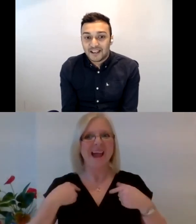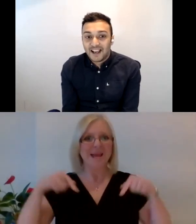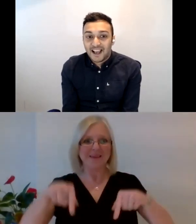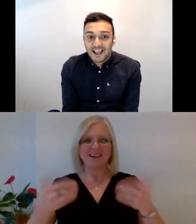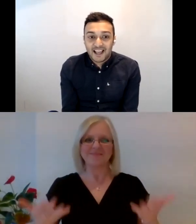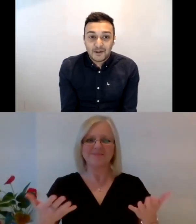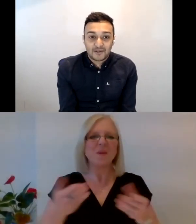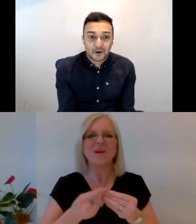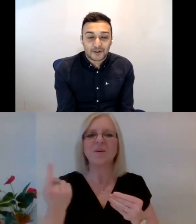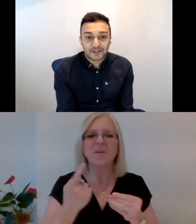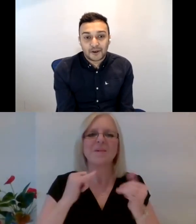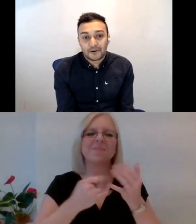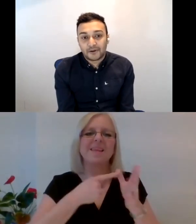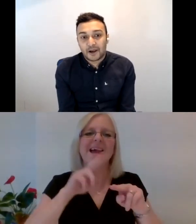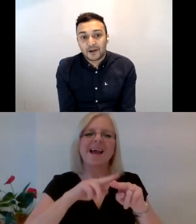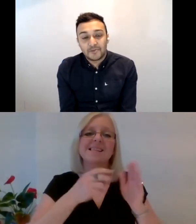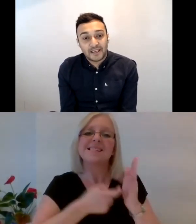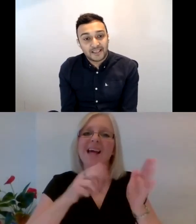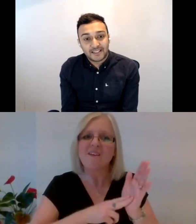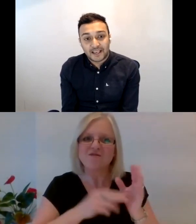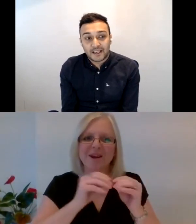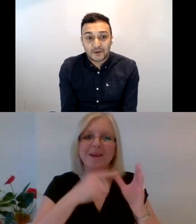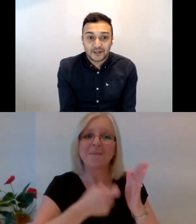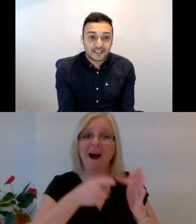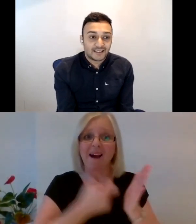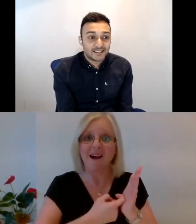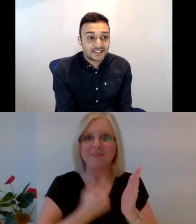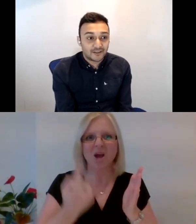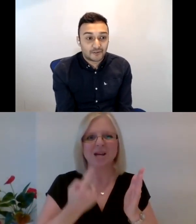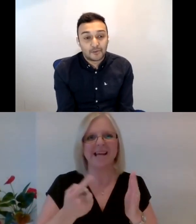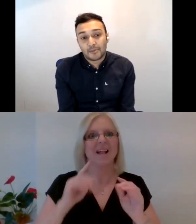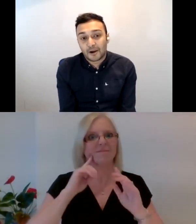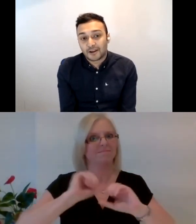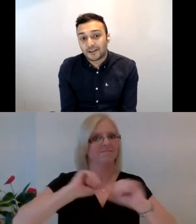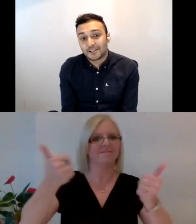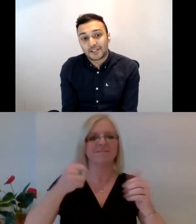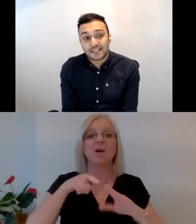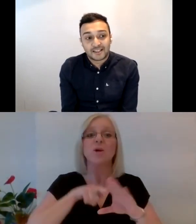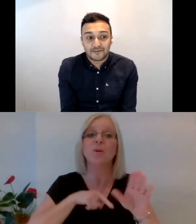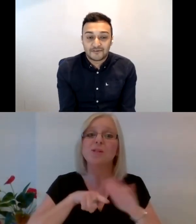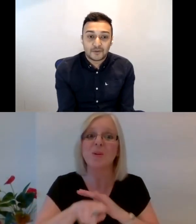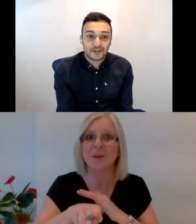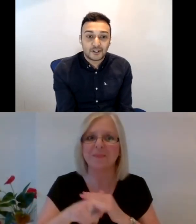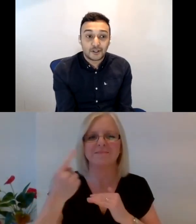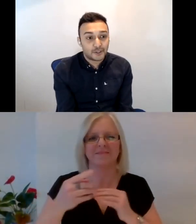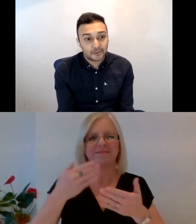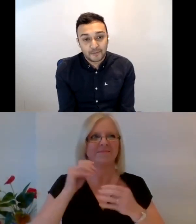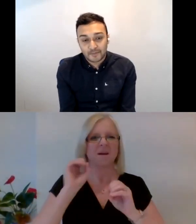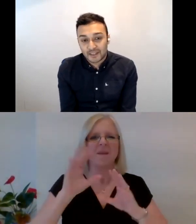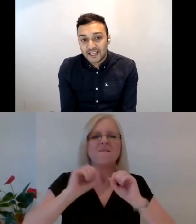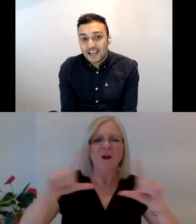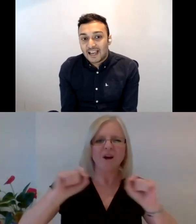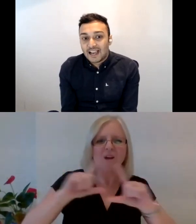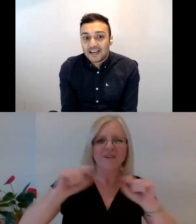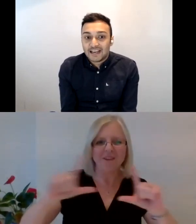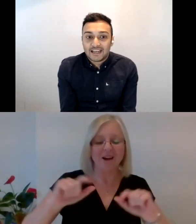Okay. Hello everyone. So I'm here today with Saffron Barker. She's a famous YouTuber